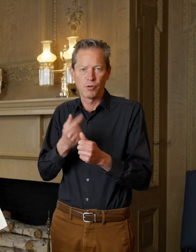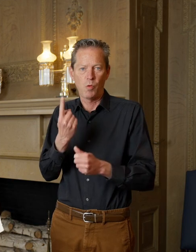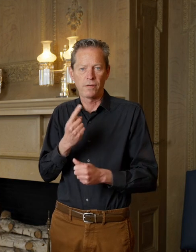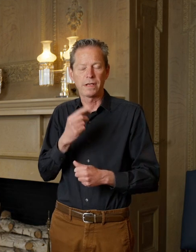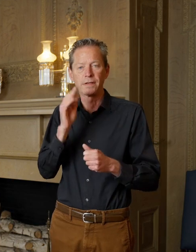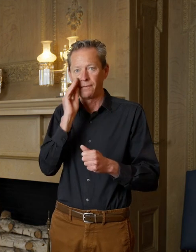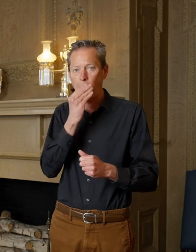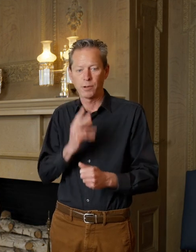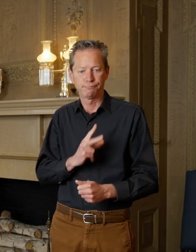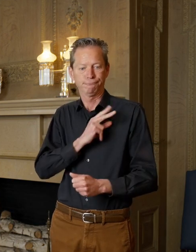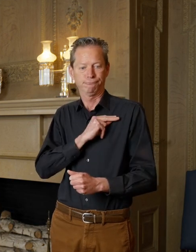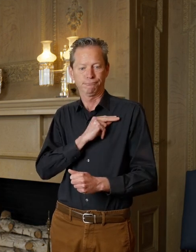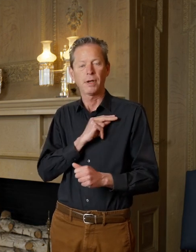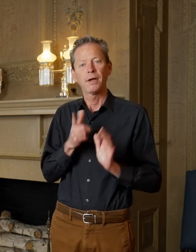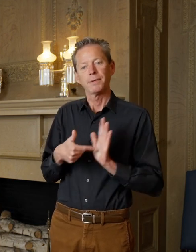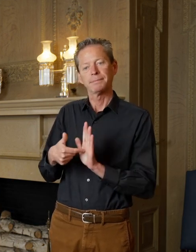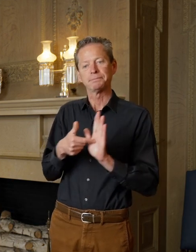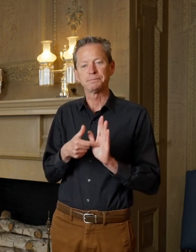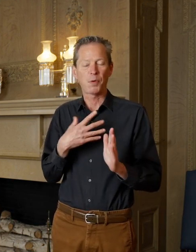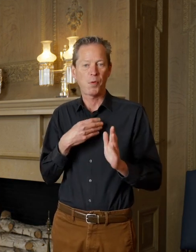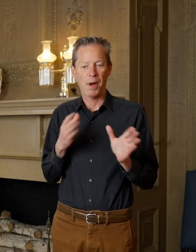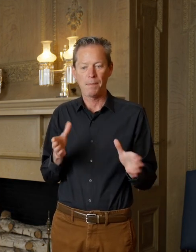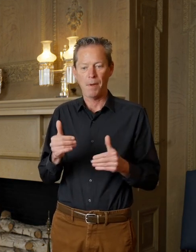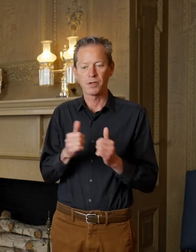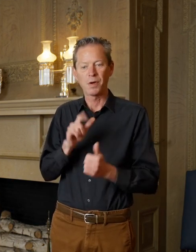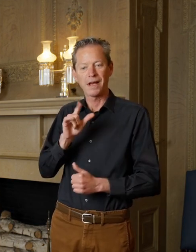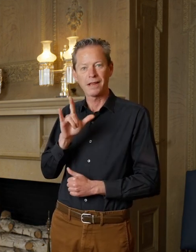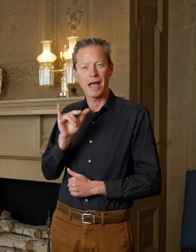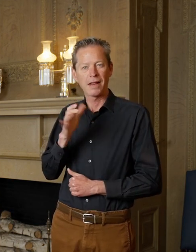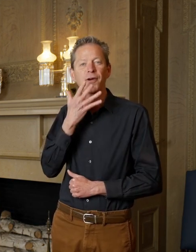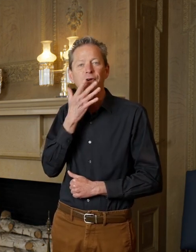usually presented in a white box with the lilac tissue paper that you see inside.